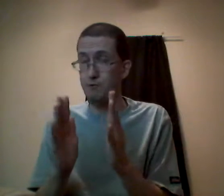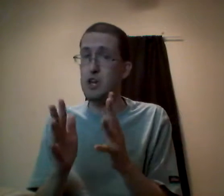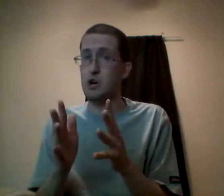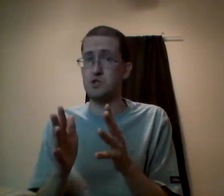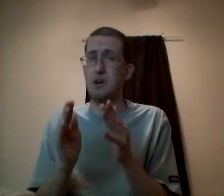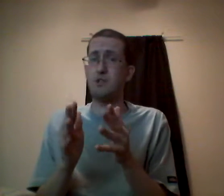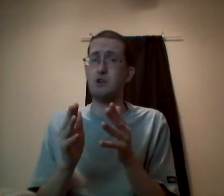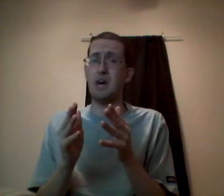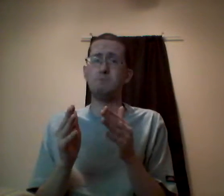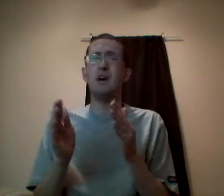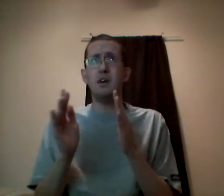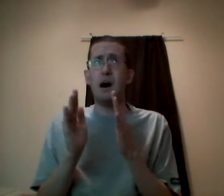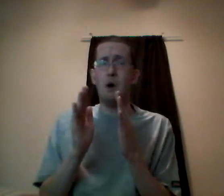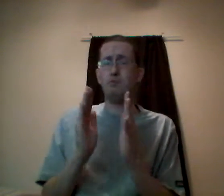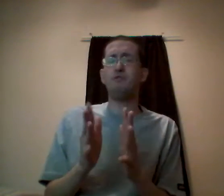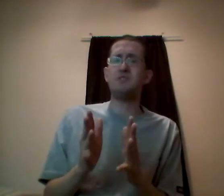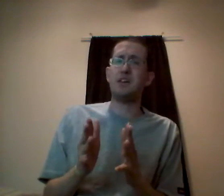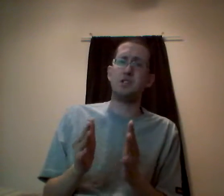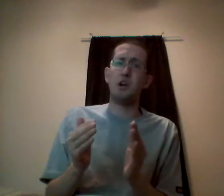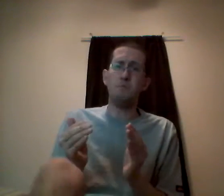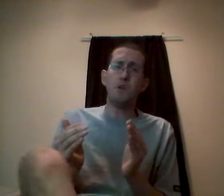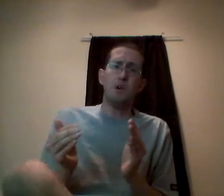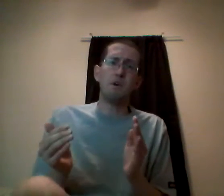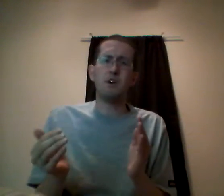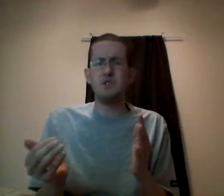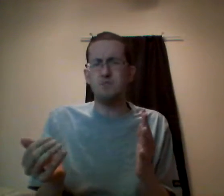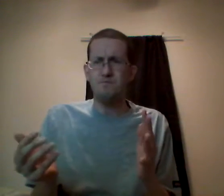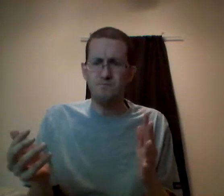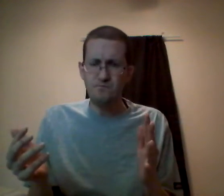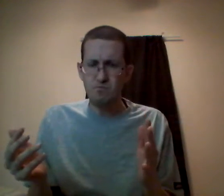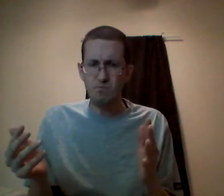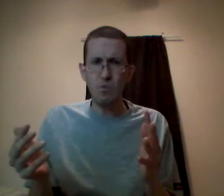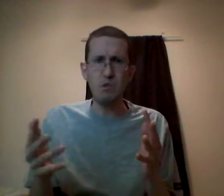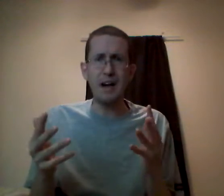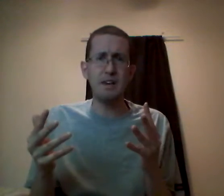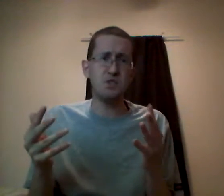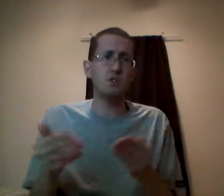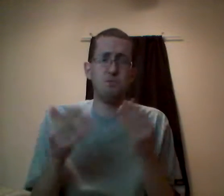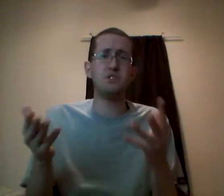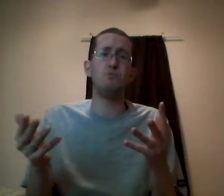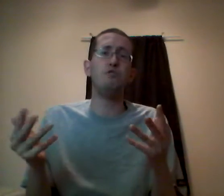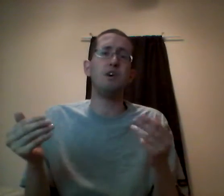videos go, not video games. I'll briefly tangent here because, like, if someone just plays a movie